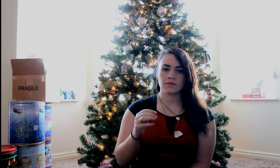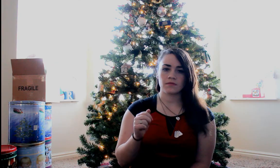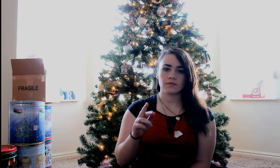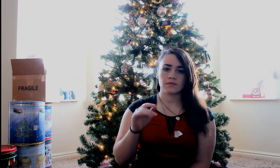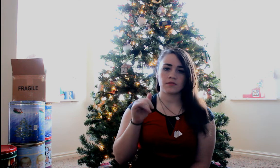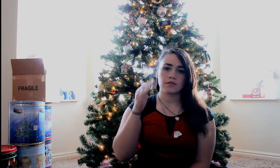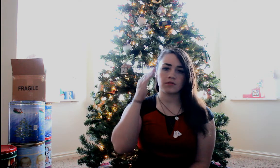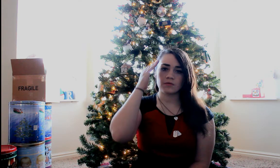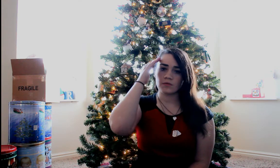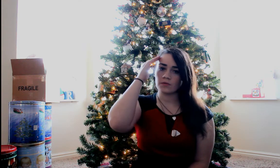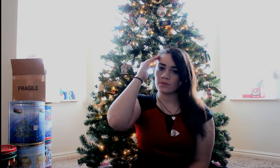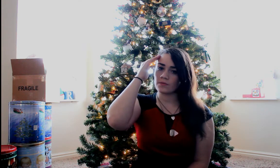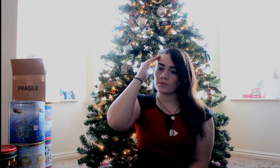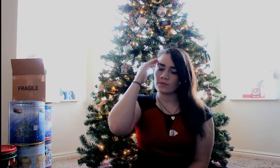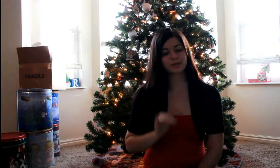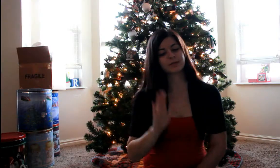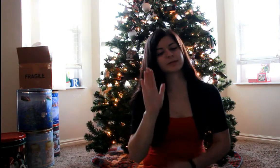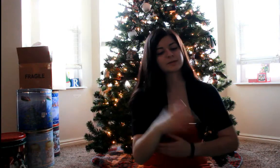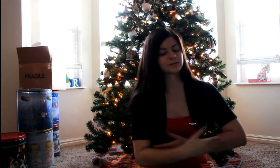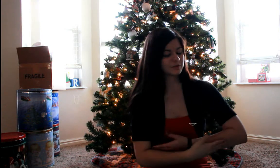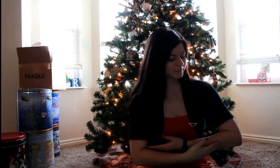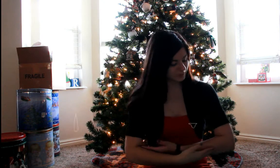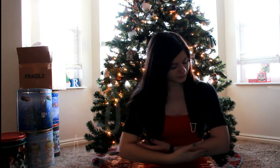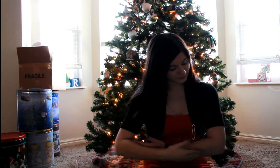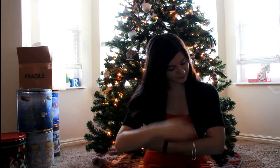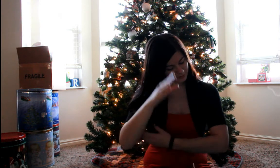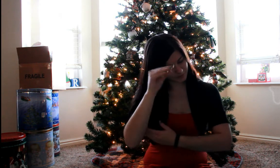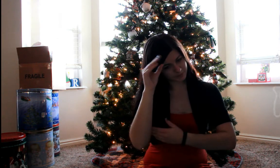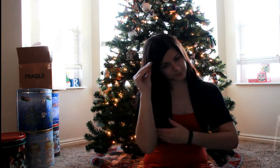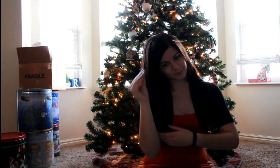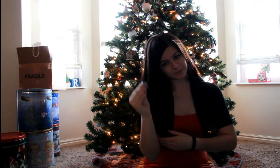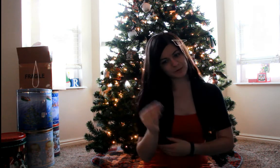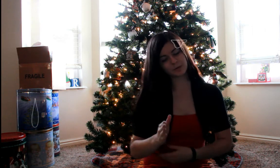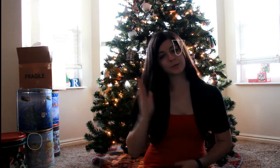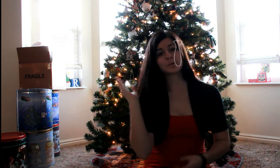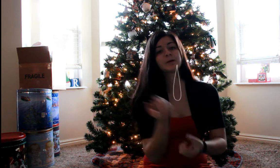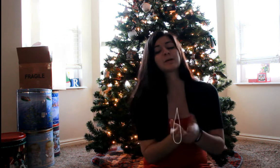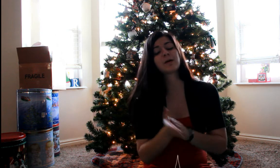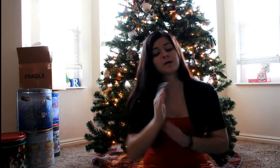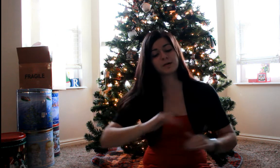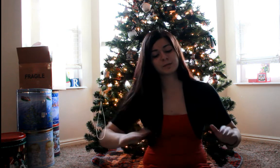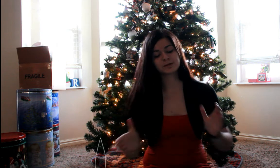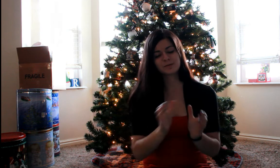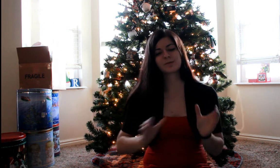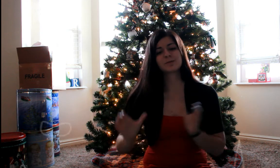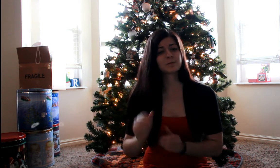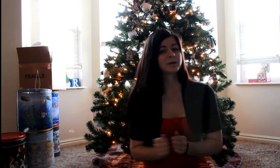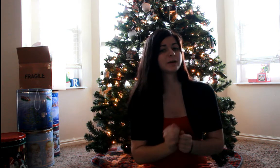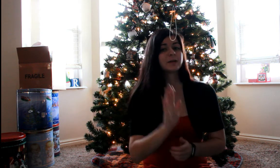Mary did you know That your baby boy Would calm a storm with